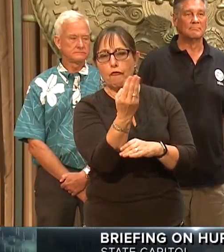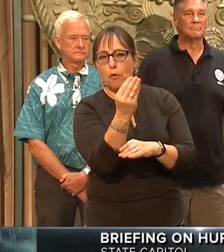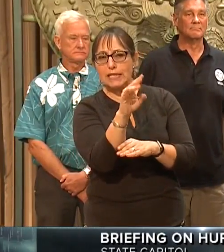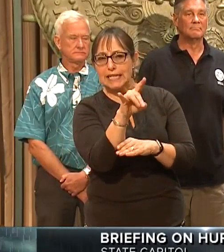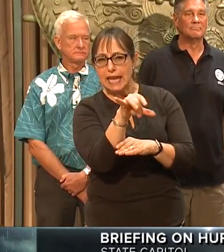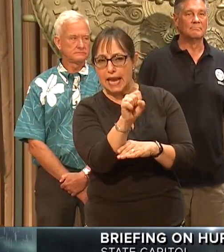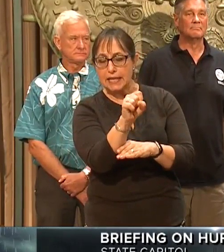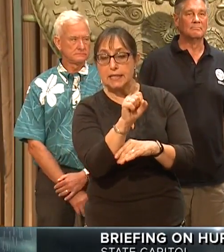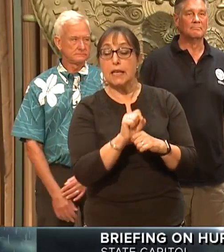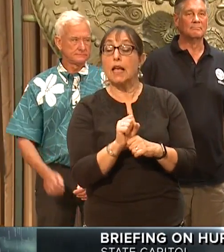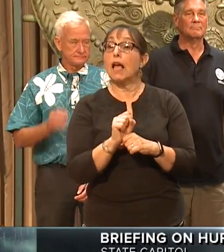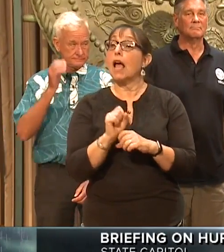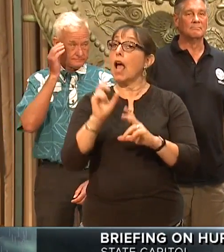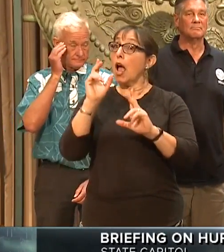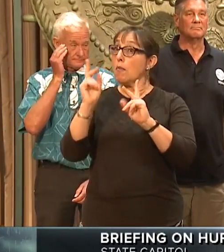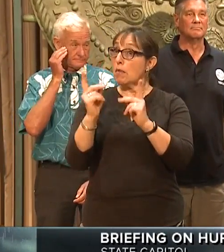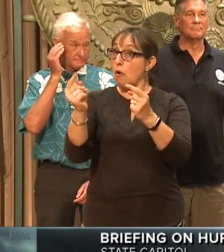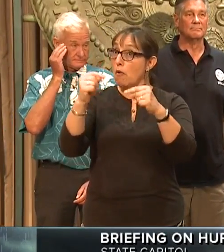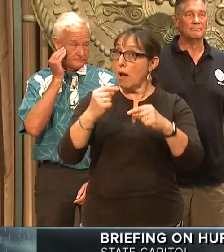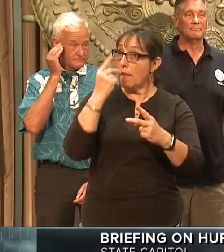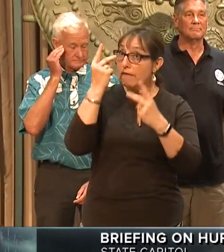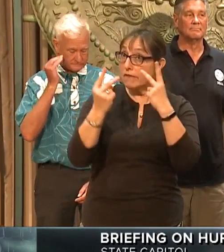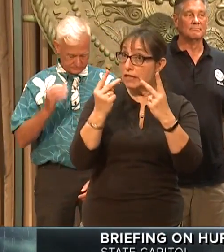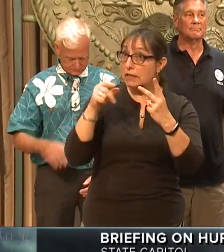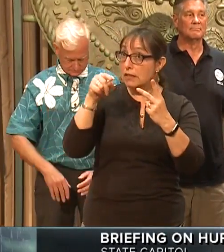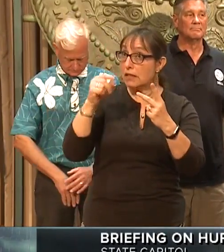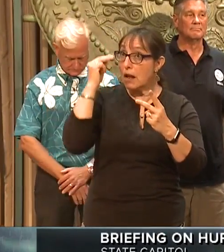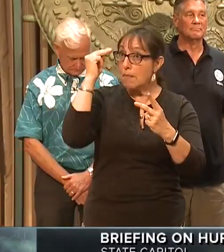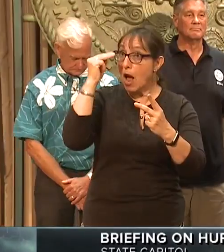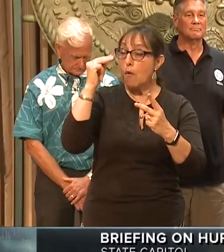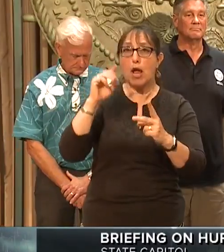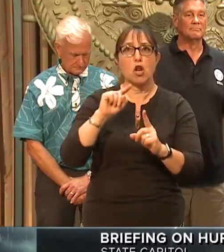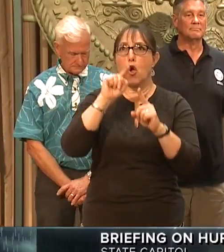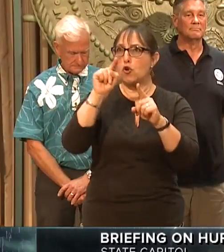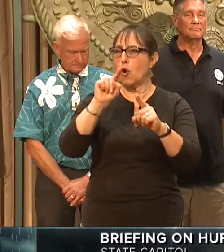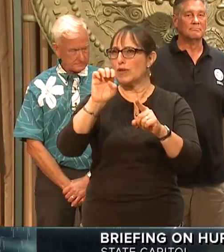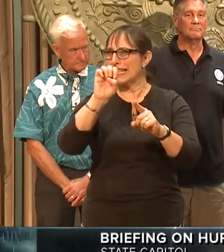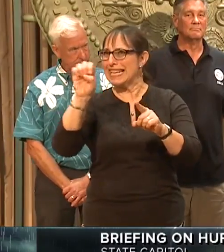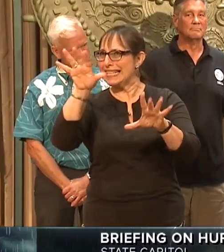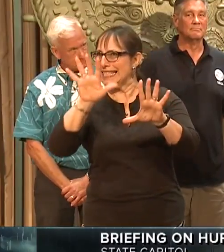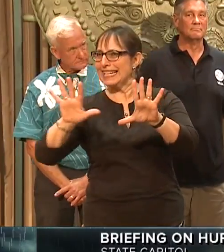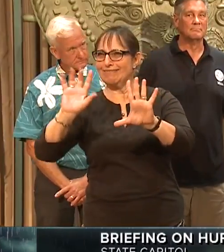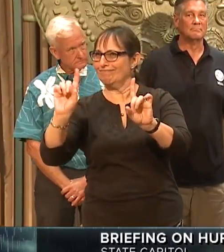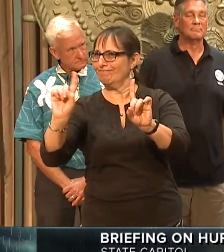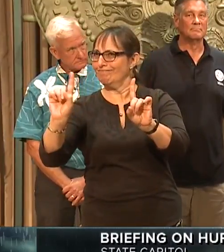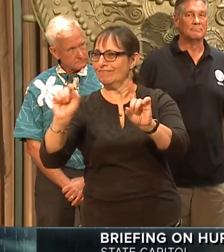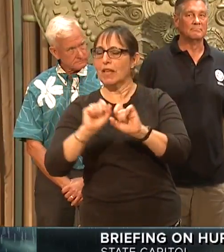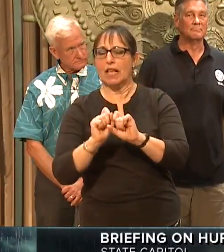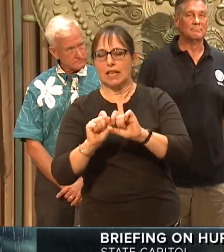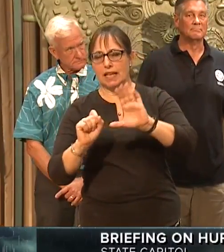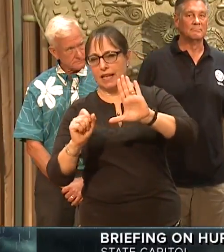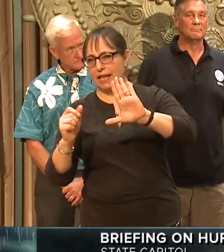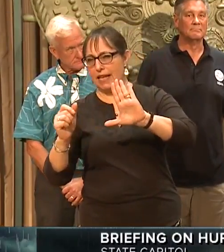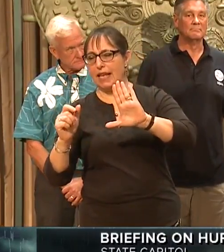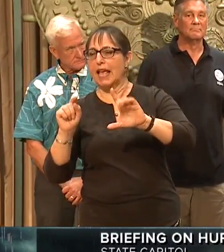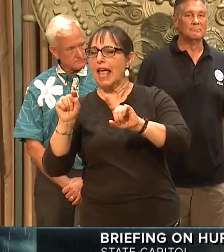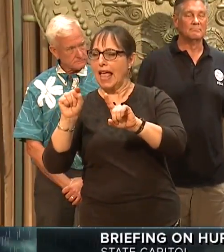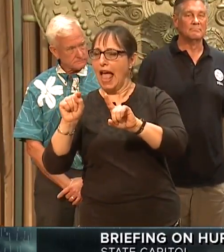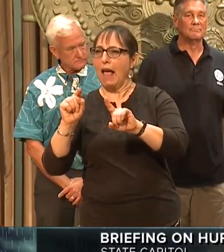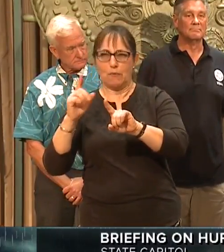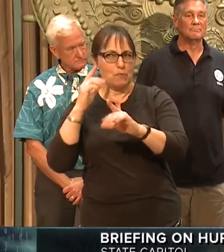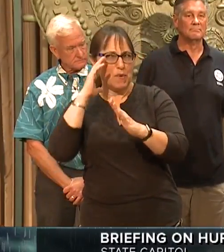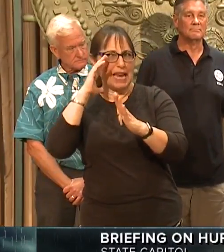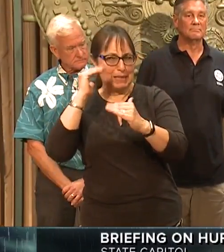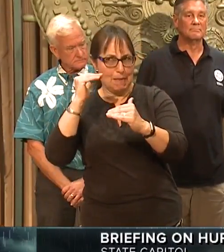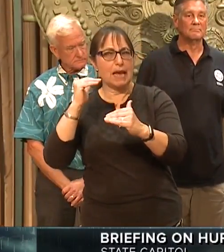visitors that are on the island of Maui to please don't go to the east side. Be very careful because that is where a majority of the impacts